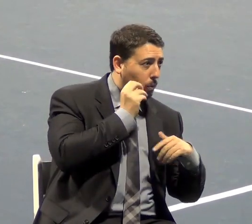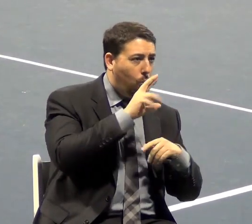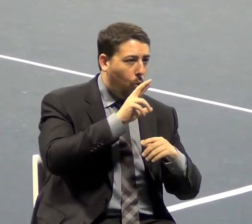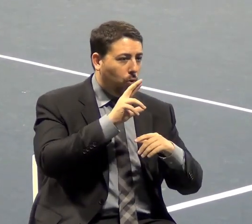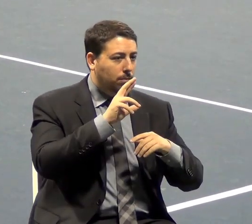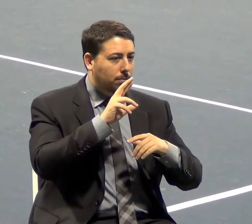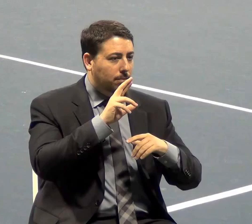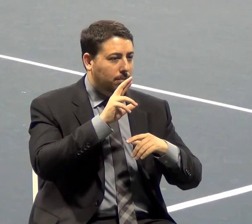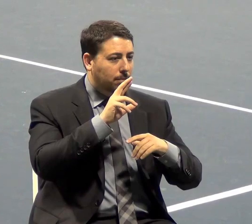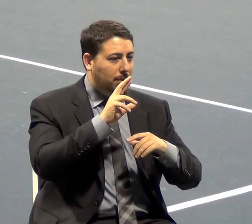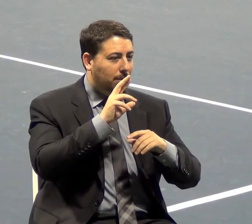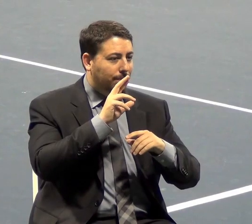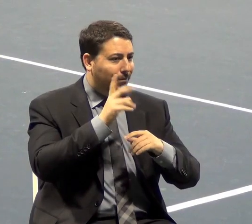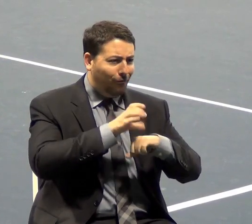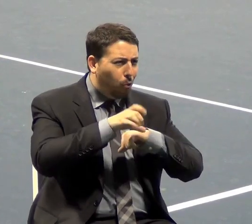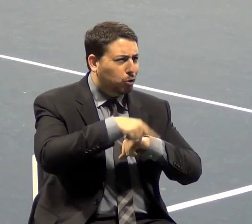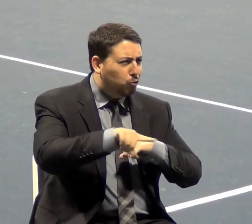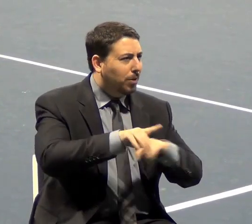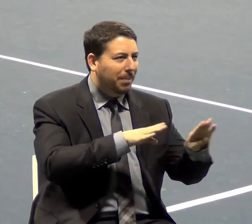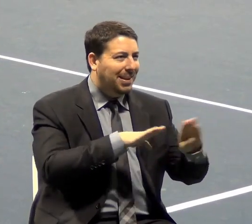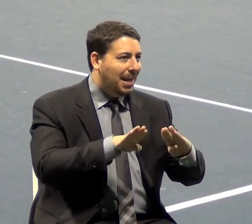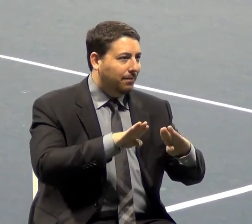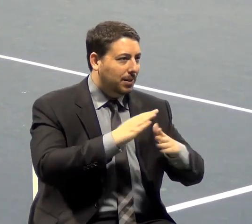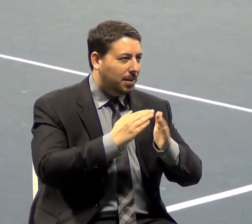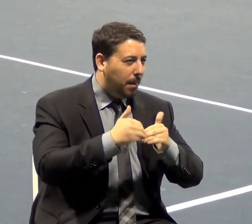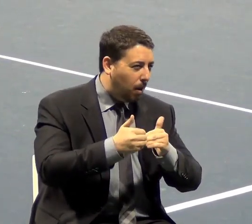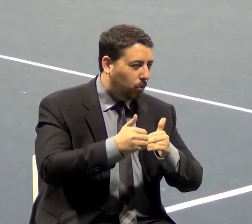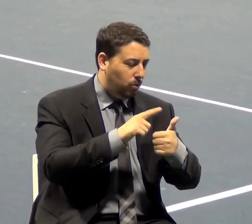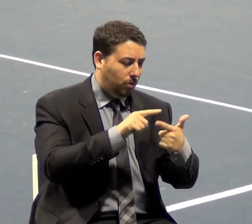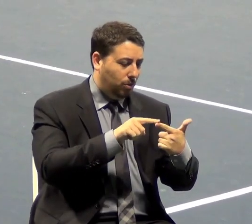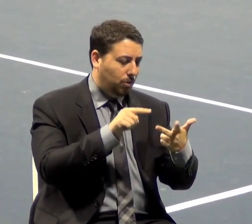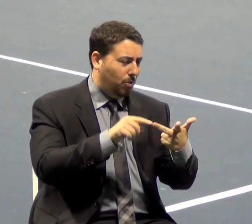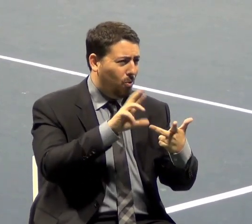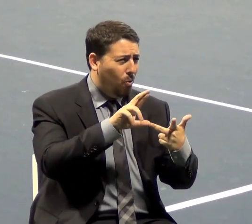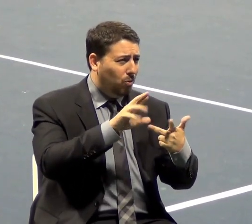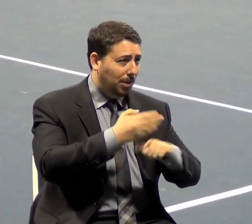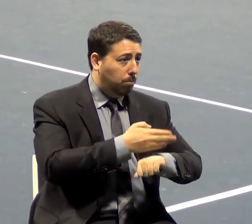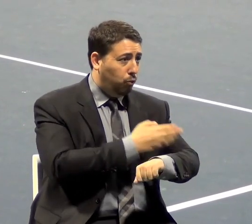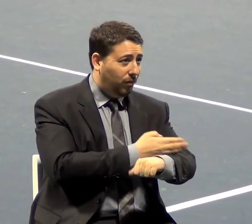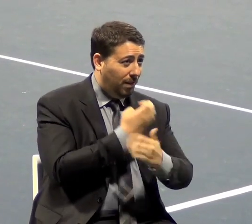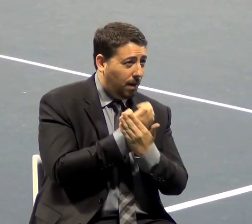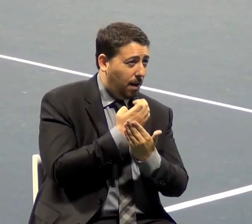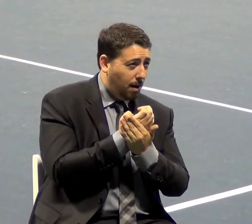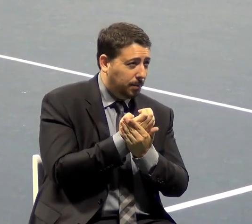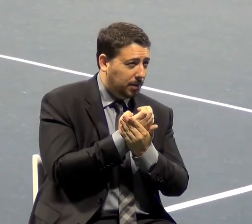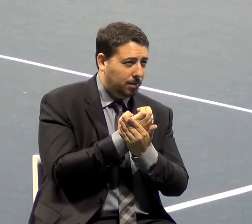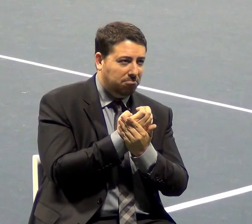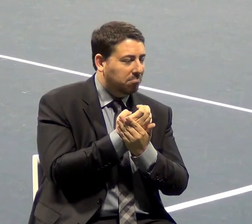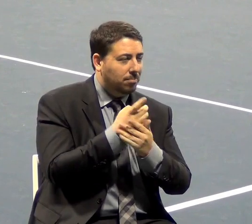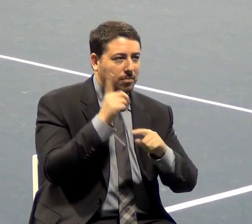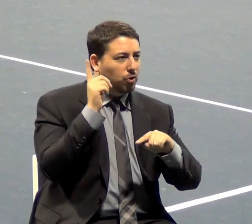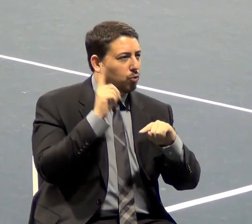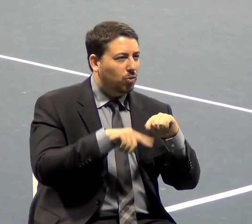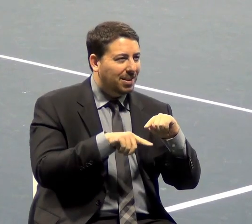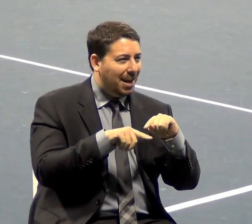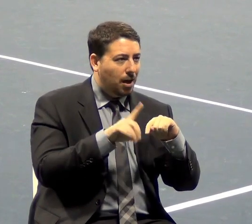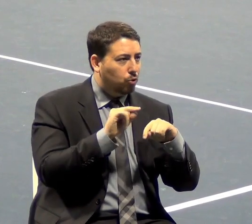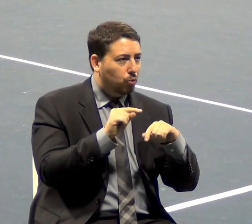behave in a certain manner or improving the economy, you cannot do it with the use of force.